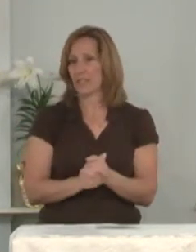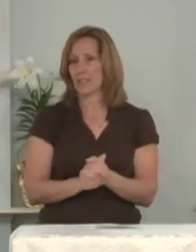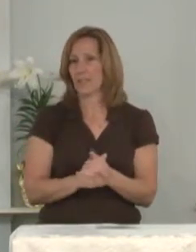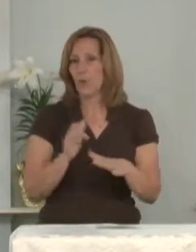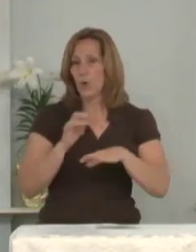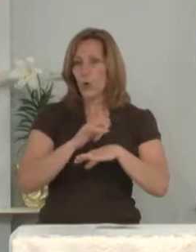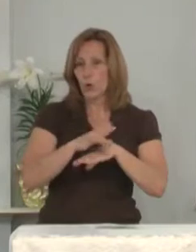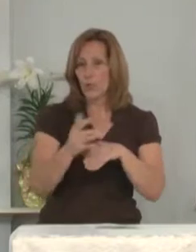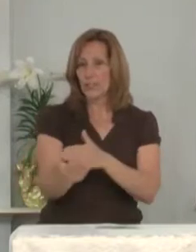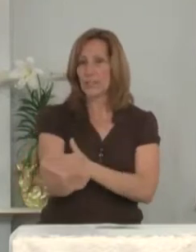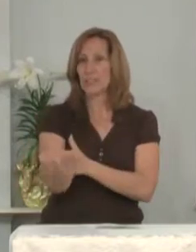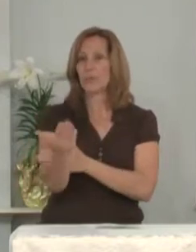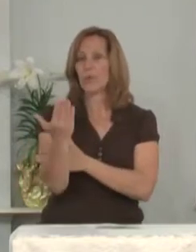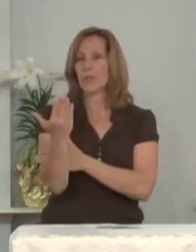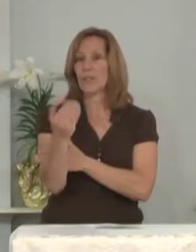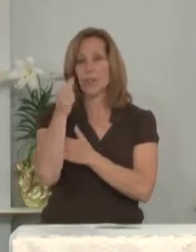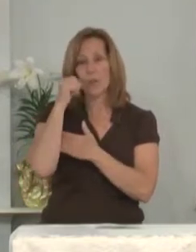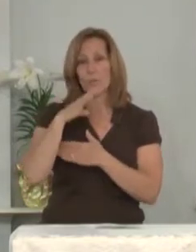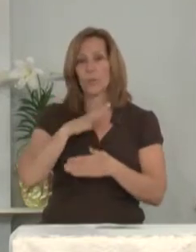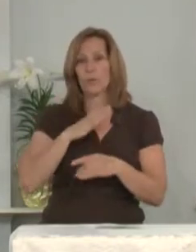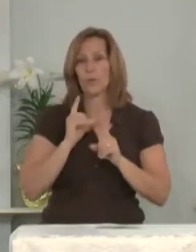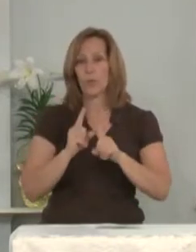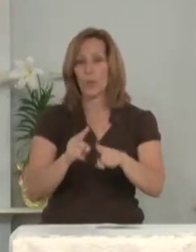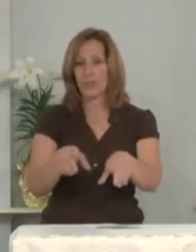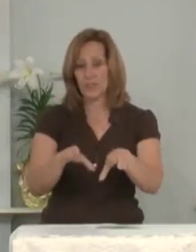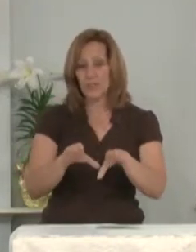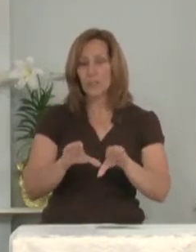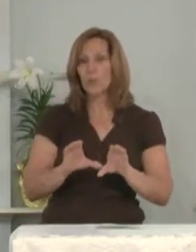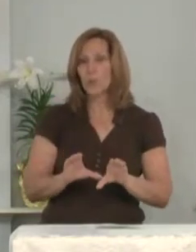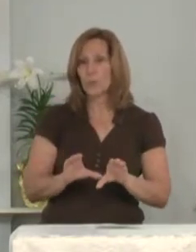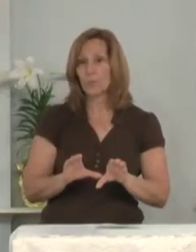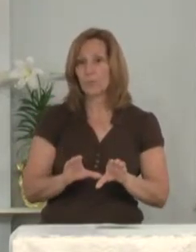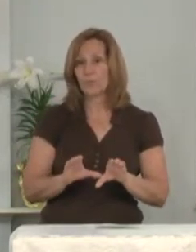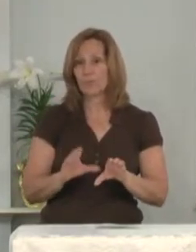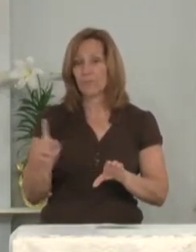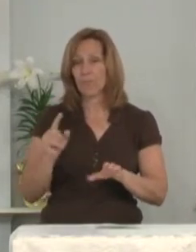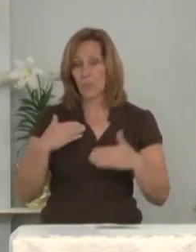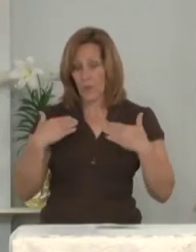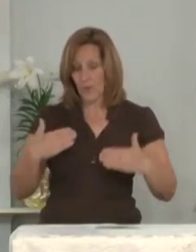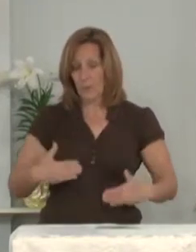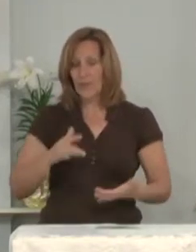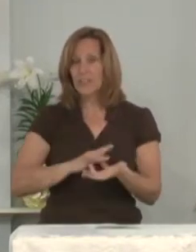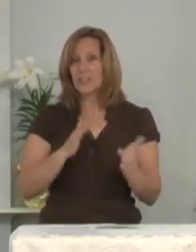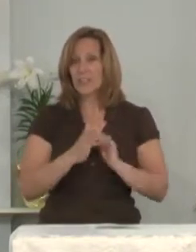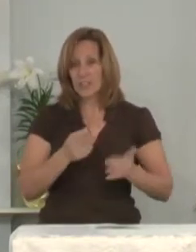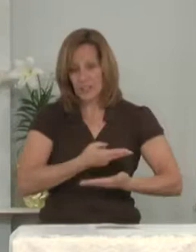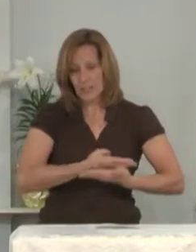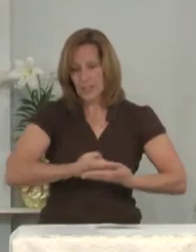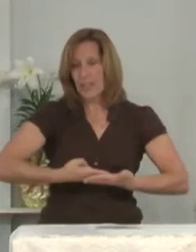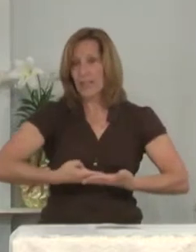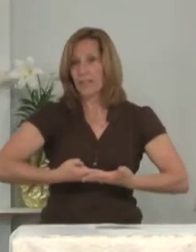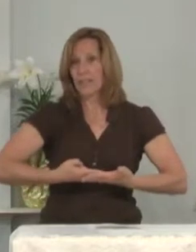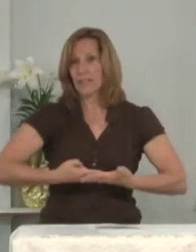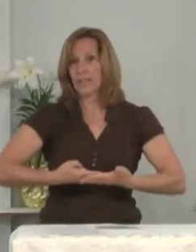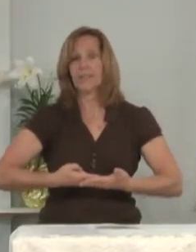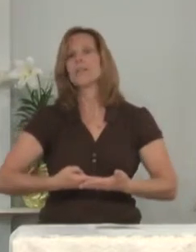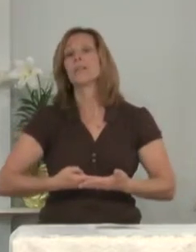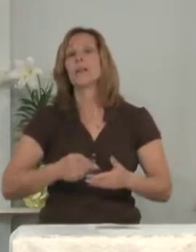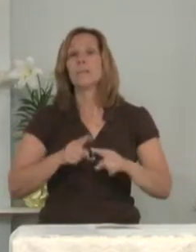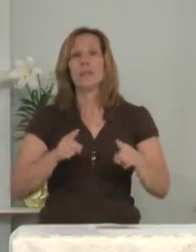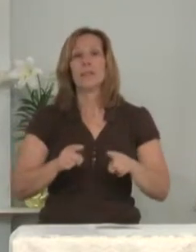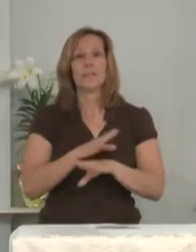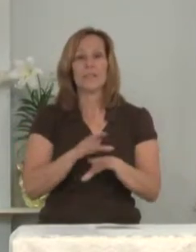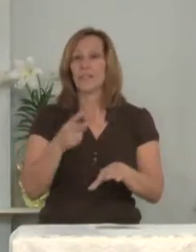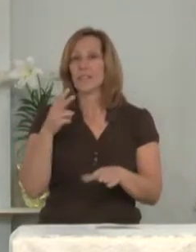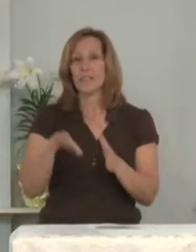Early this morning the women went to the tomb where the body of Jesus was laid. But